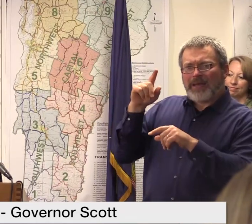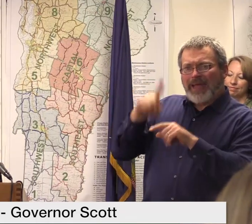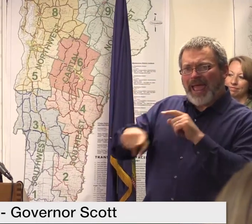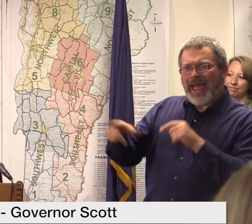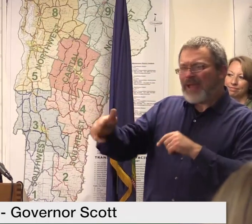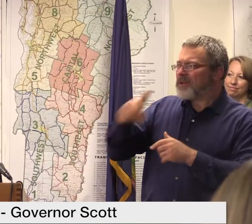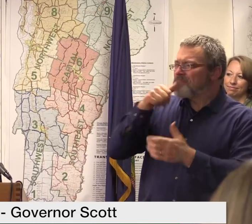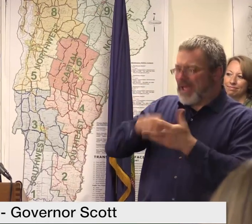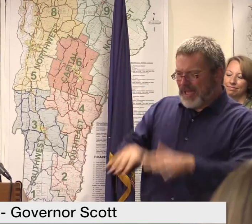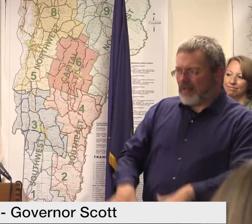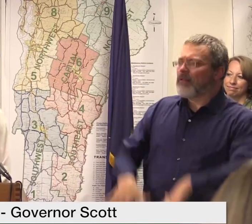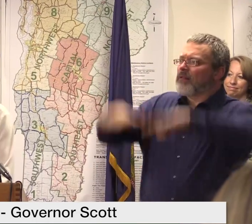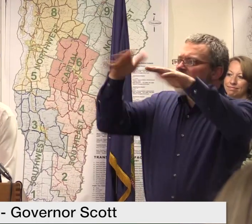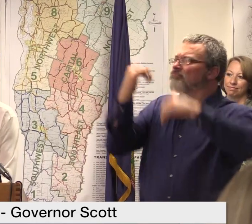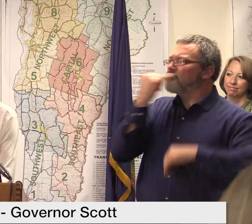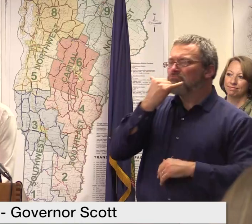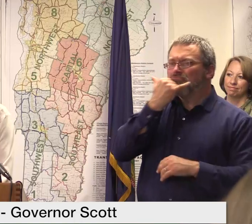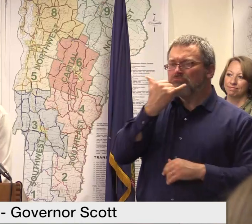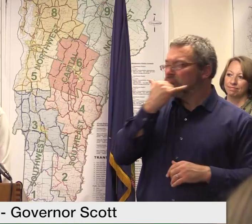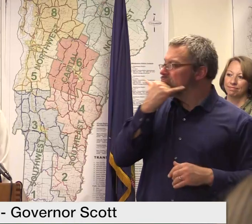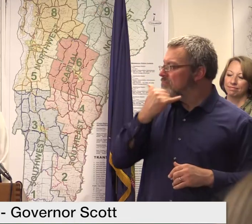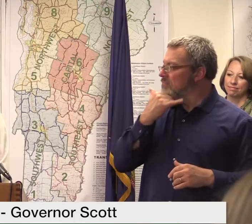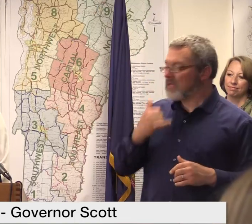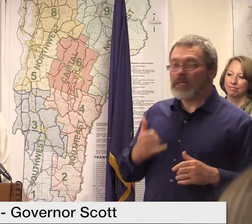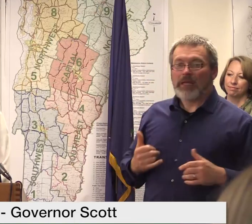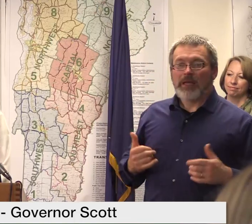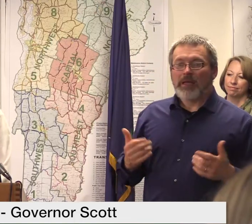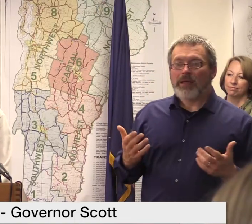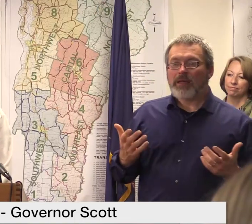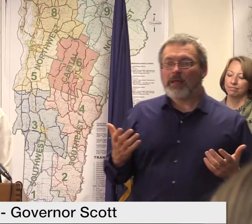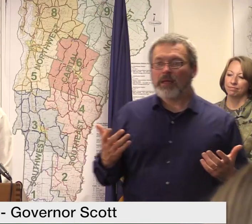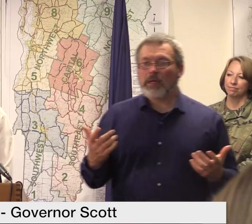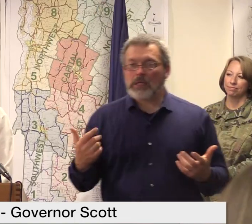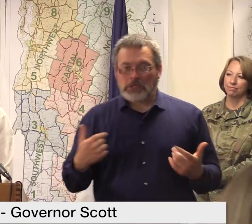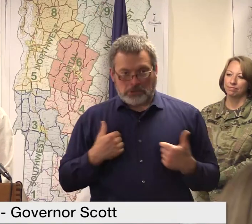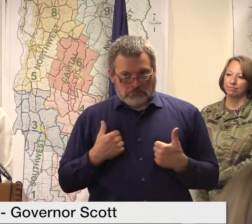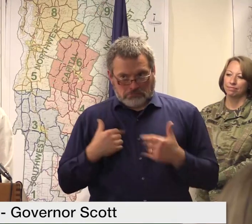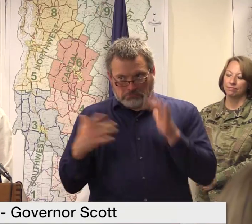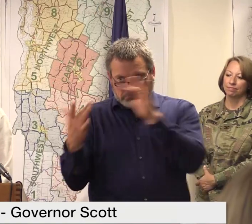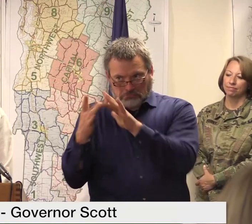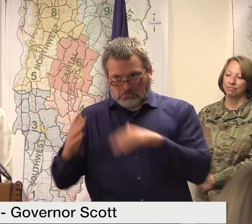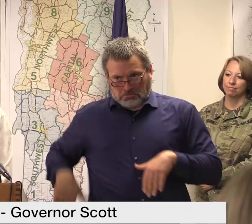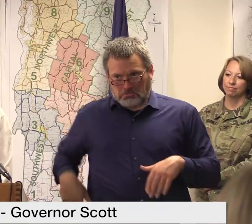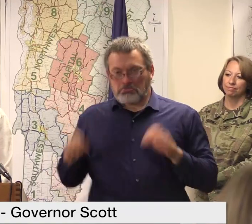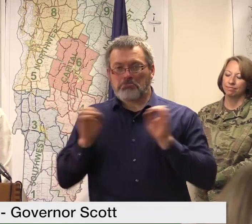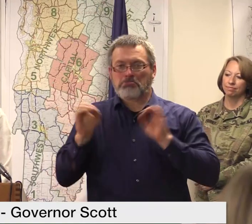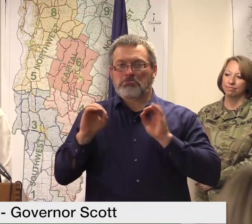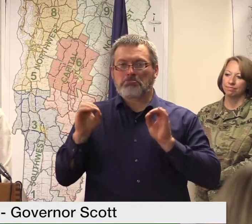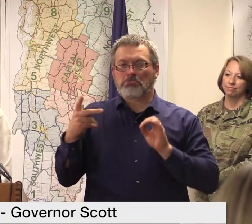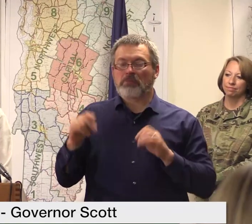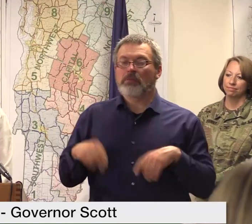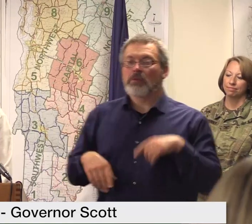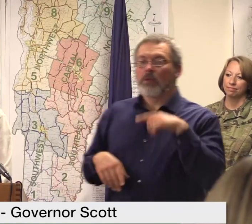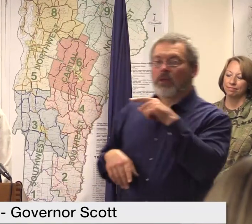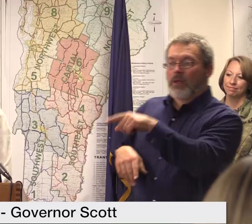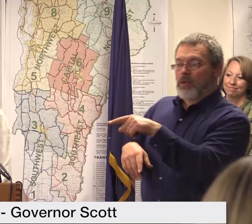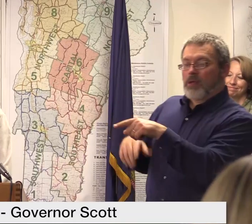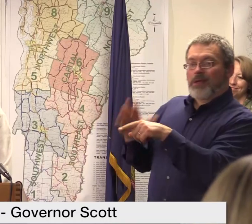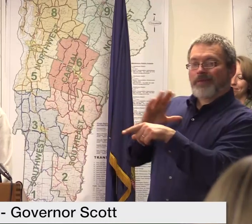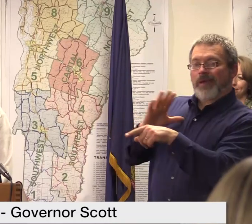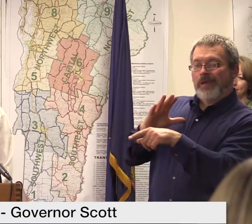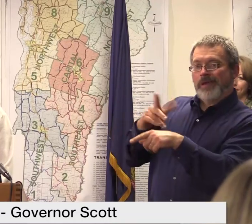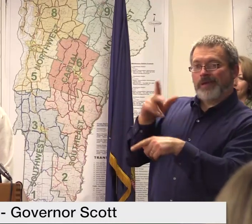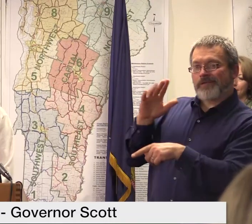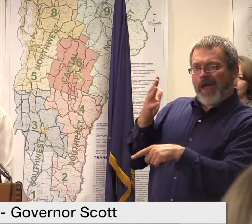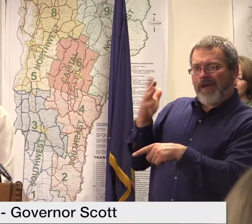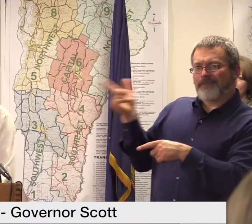I have not no ok the other question I have is how many schools do we have now